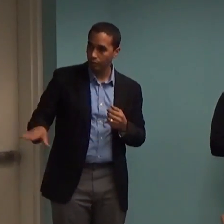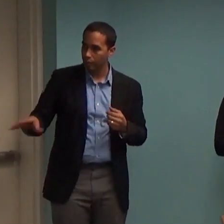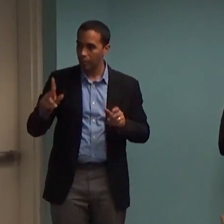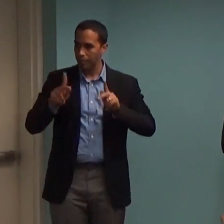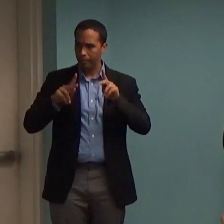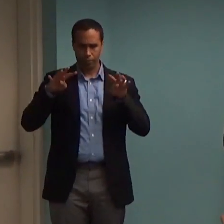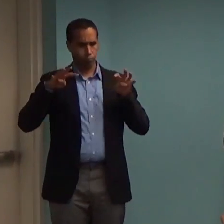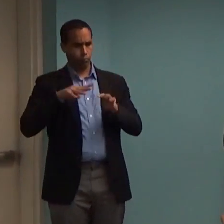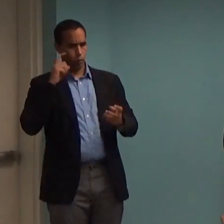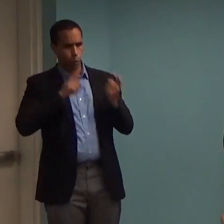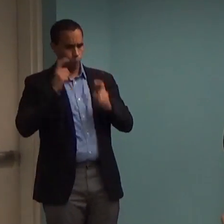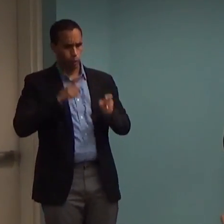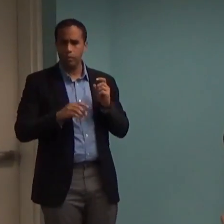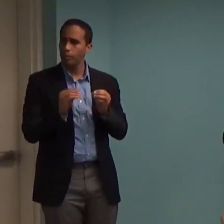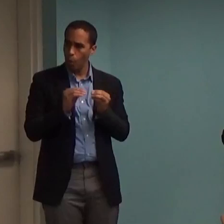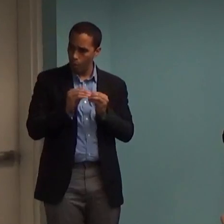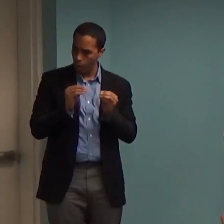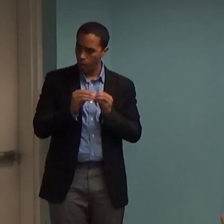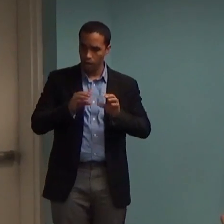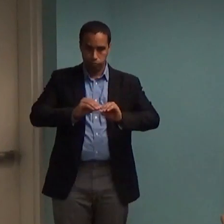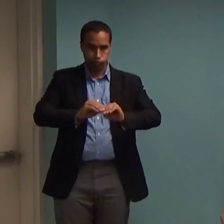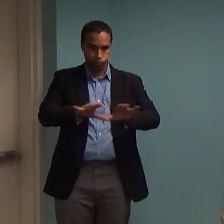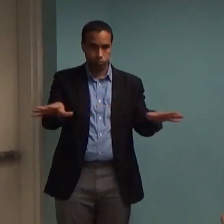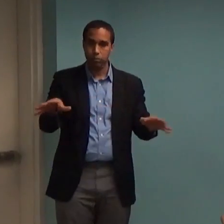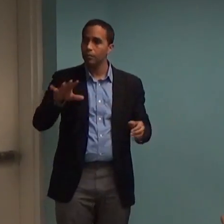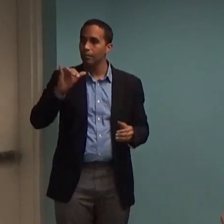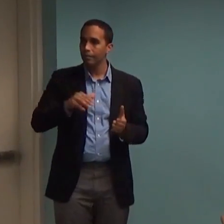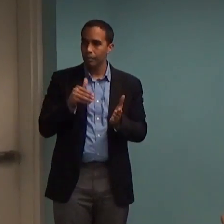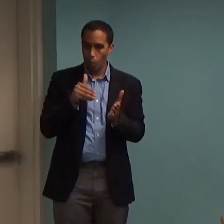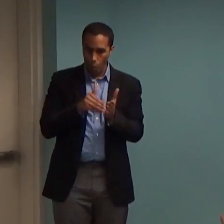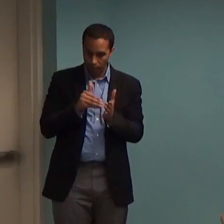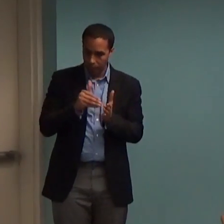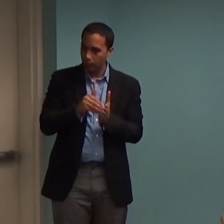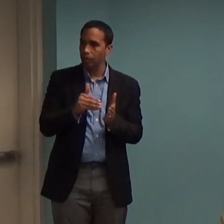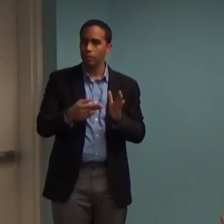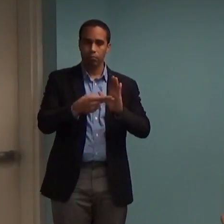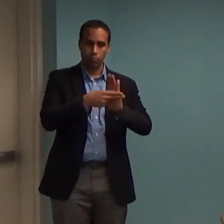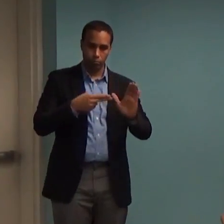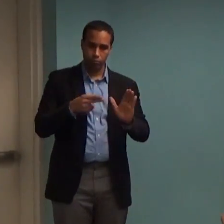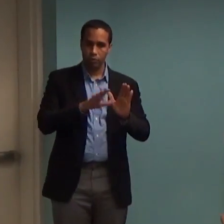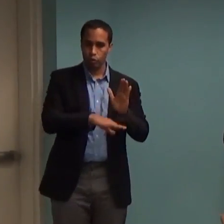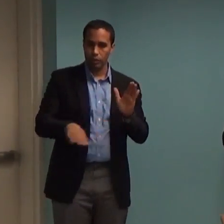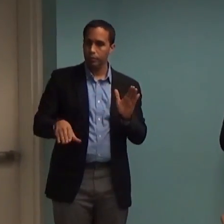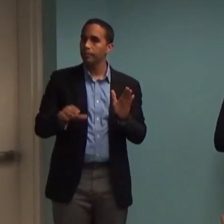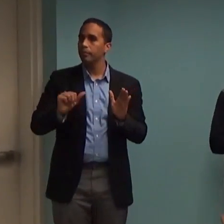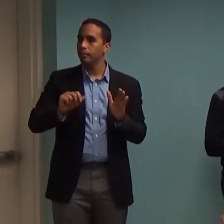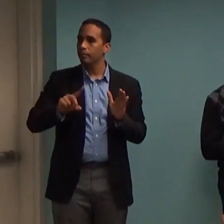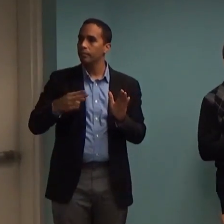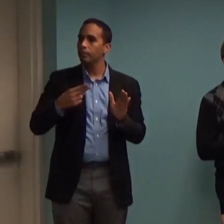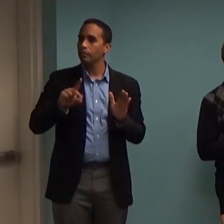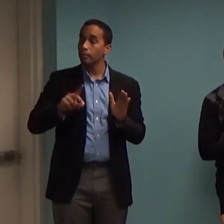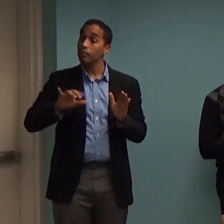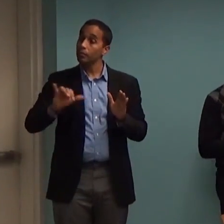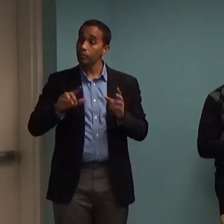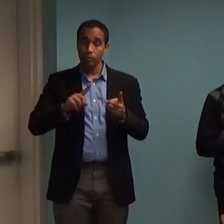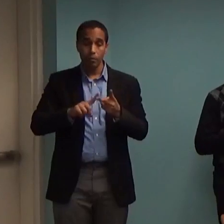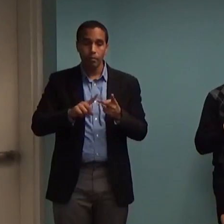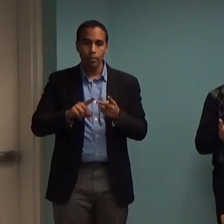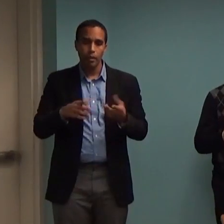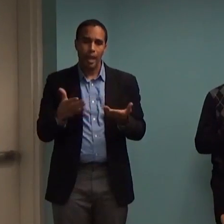and it's frequently one that is medicated. General behavior disturbance. So parents